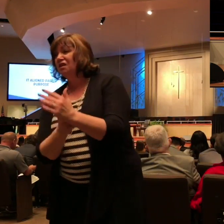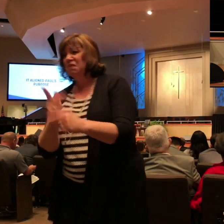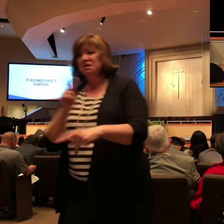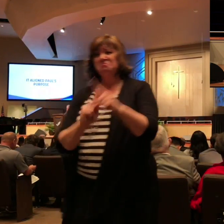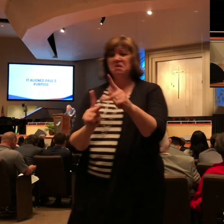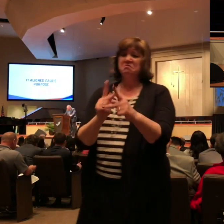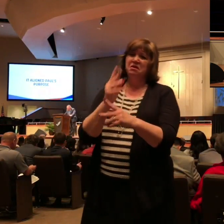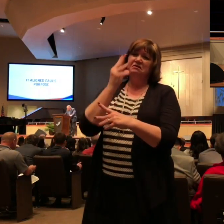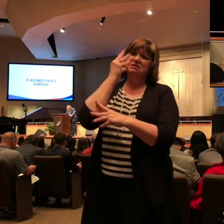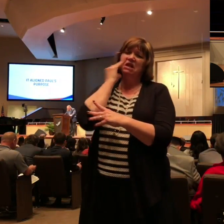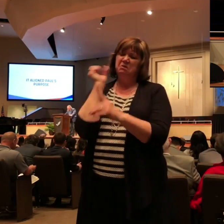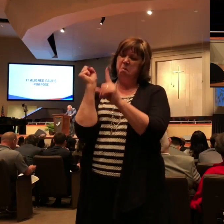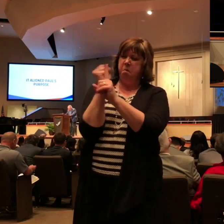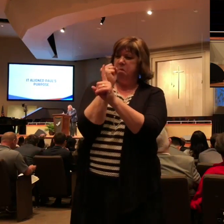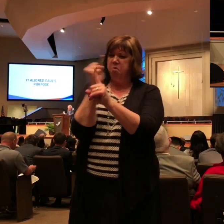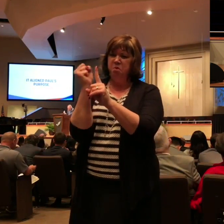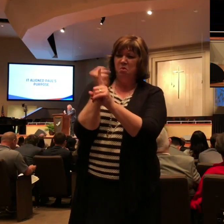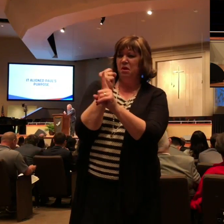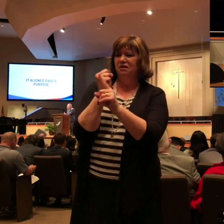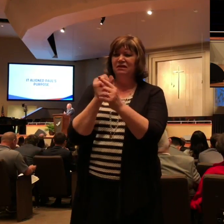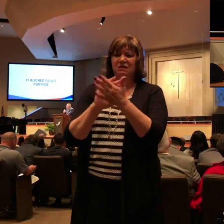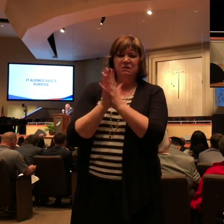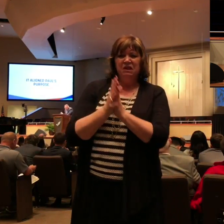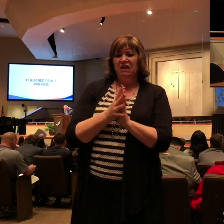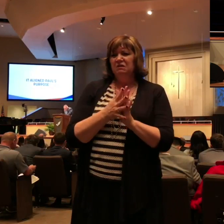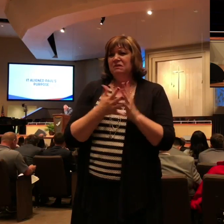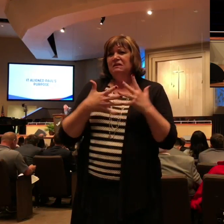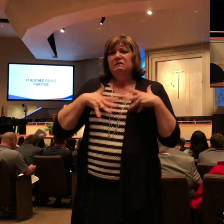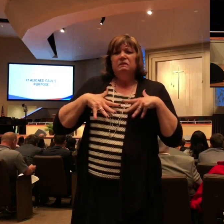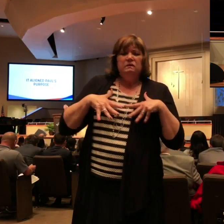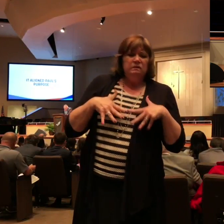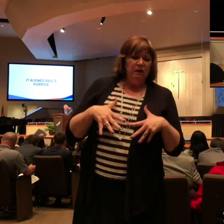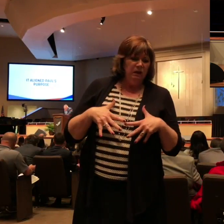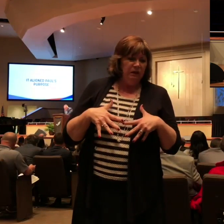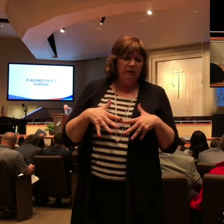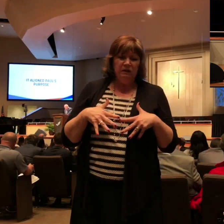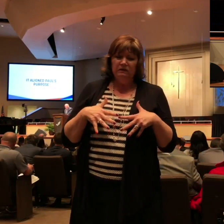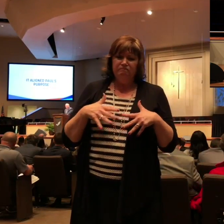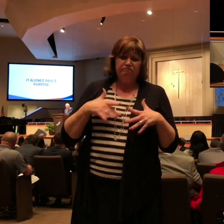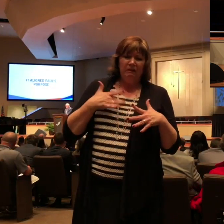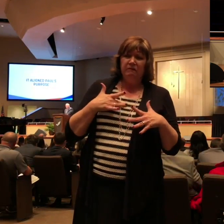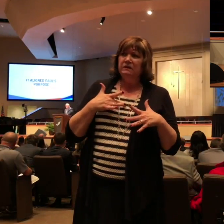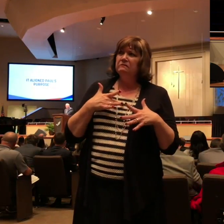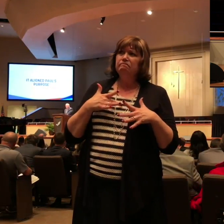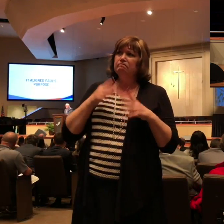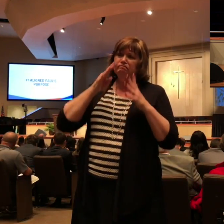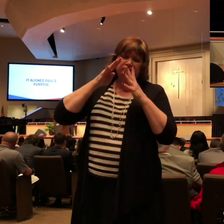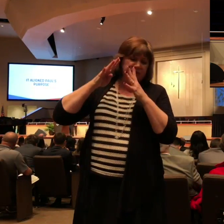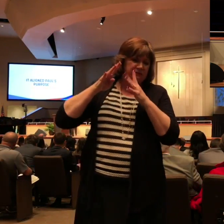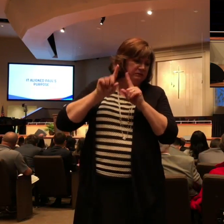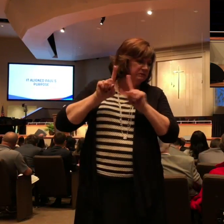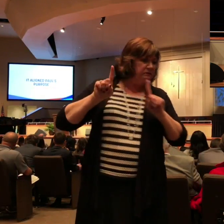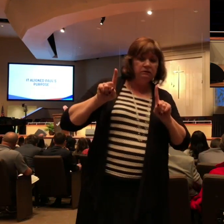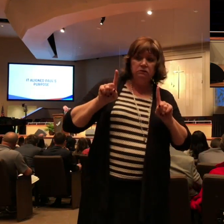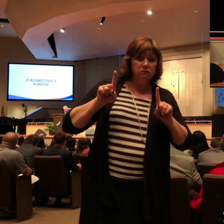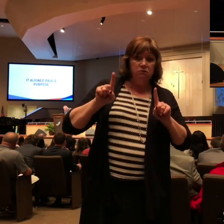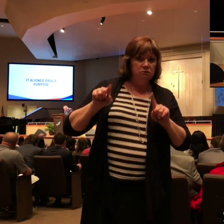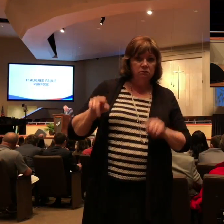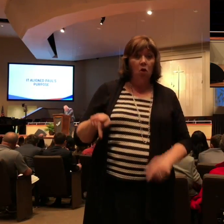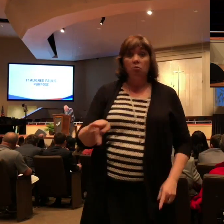reproach it can bring a spirit of recanting but not in Paul in spite of the suffering